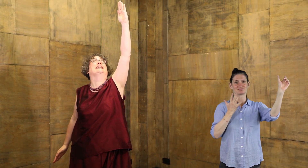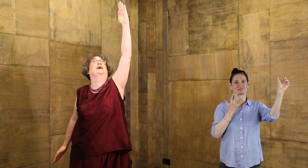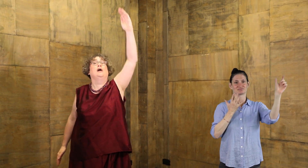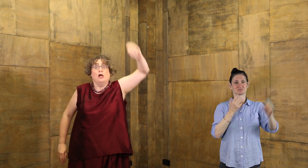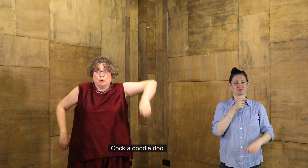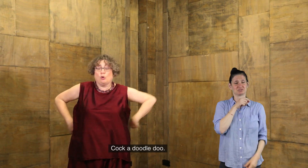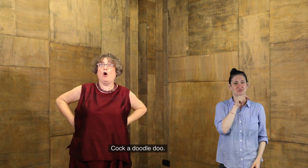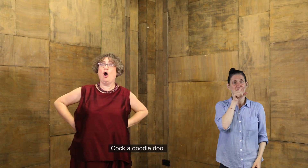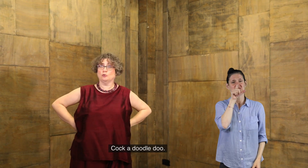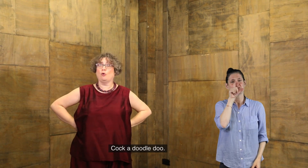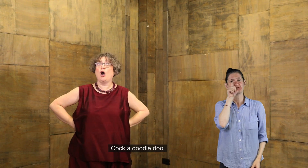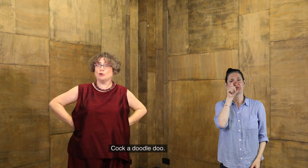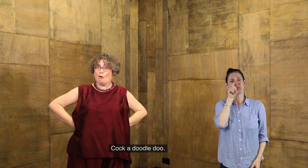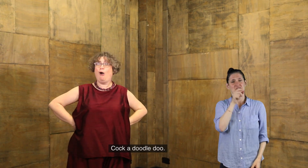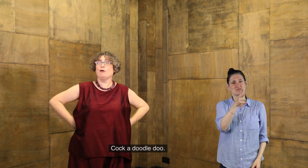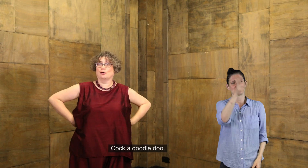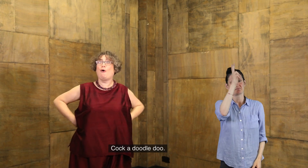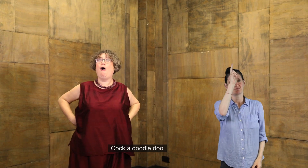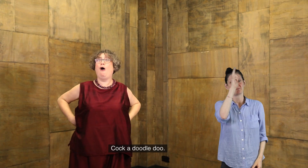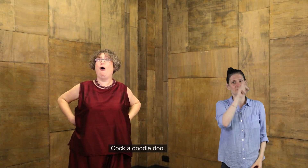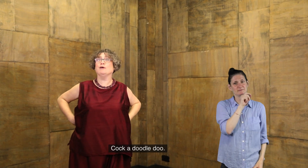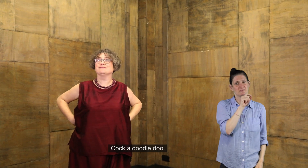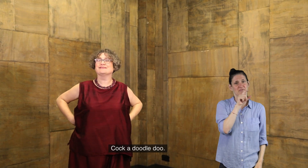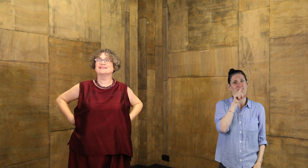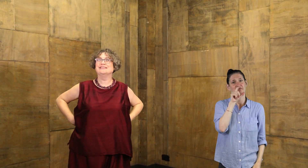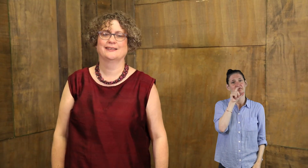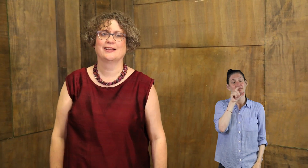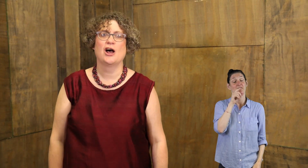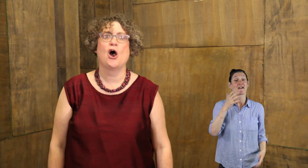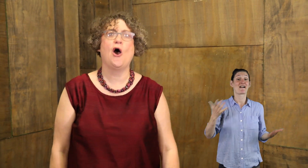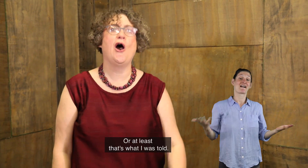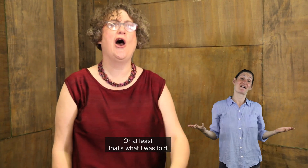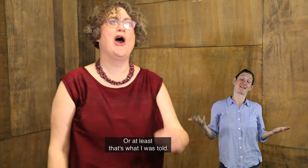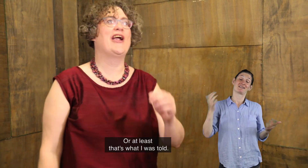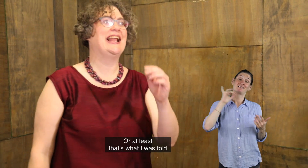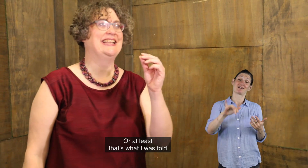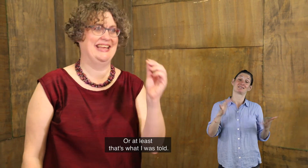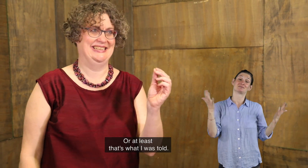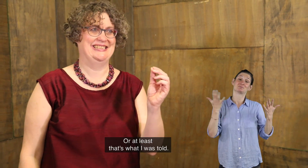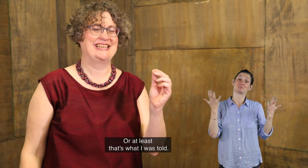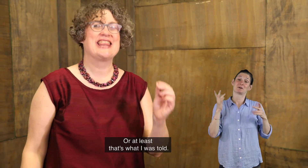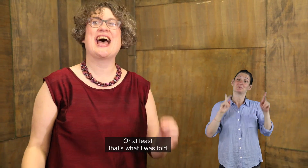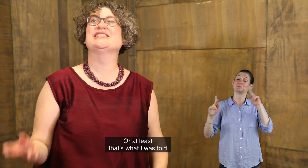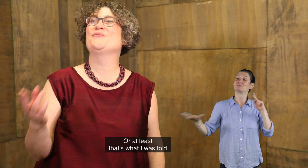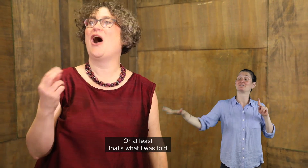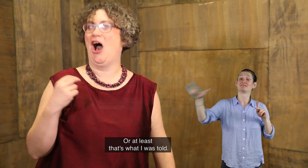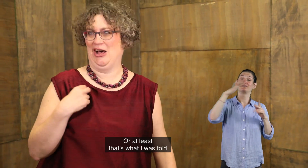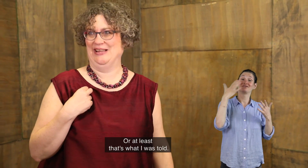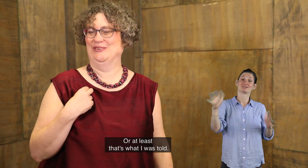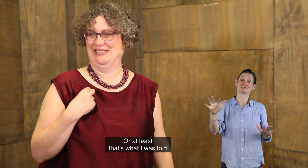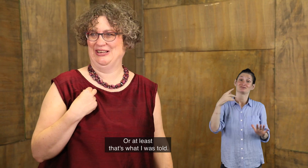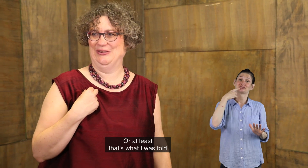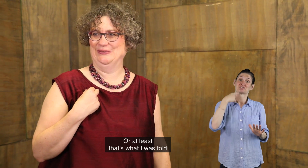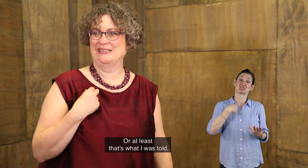again. Qua, qua, qua, qua, qua, qua, qua, qua. Or at least, that's what